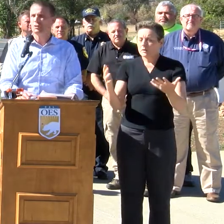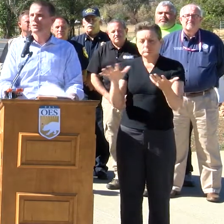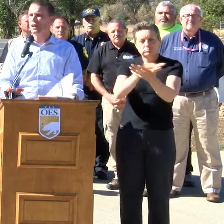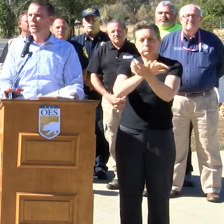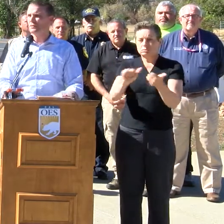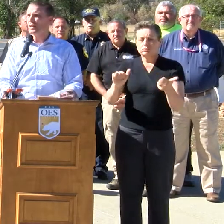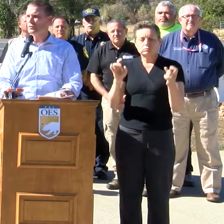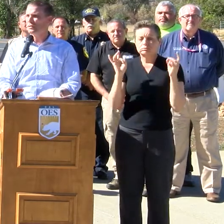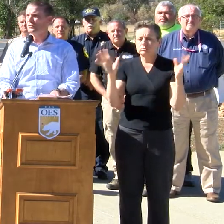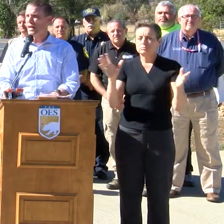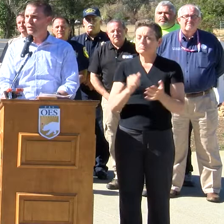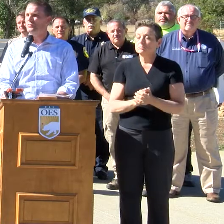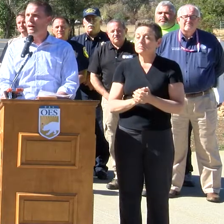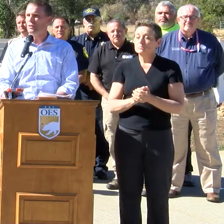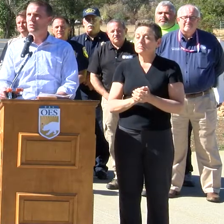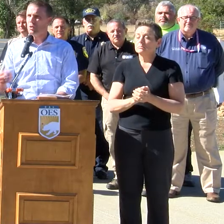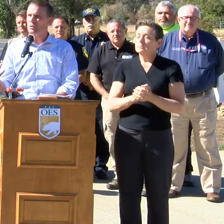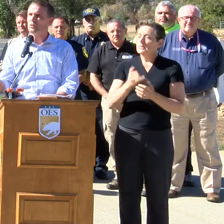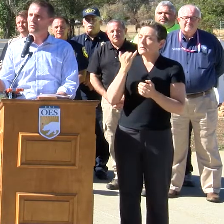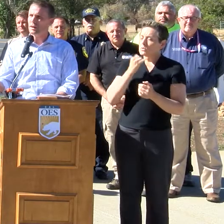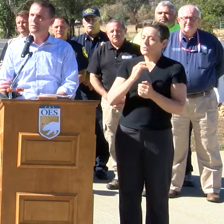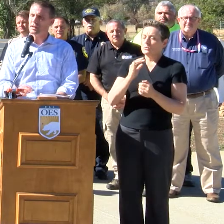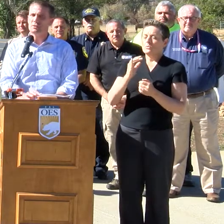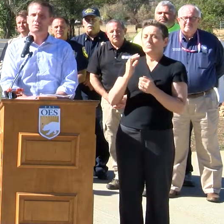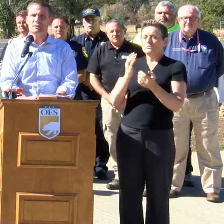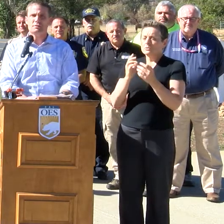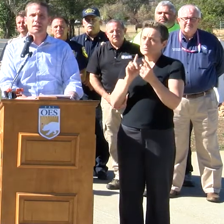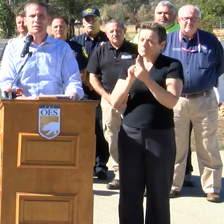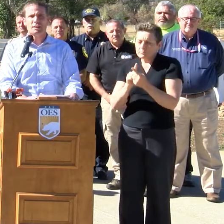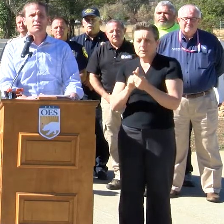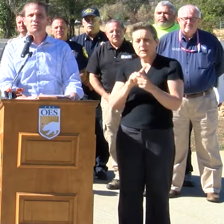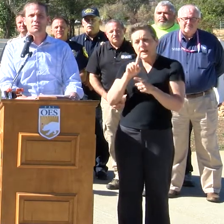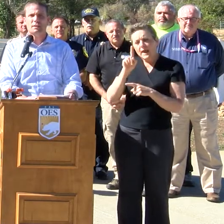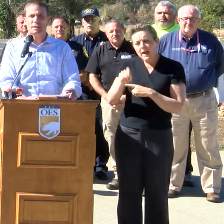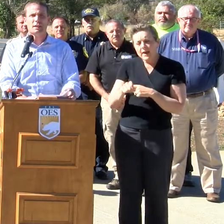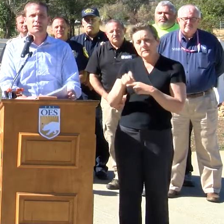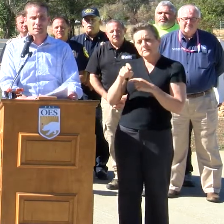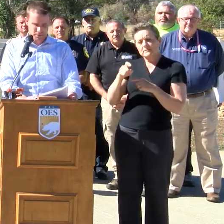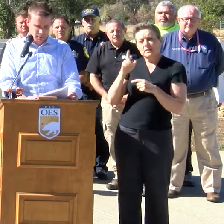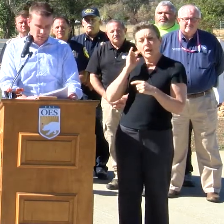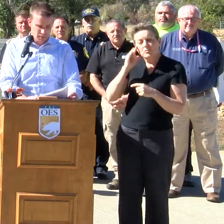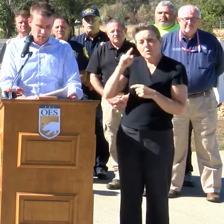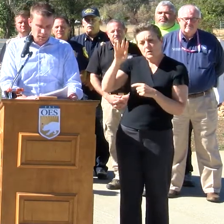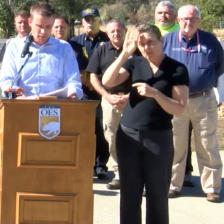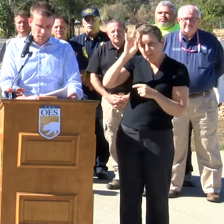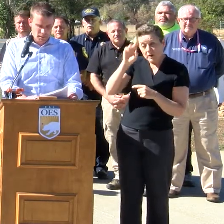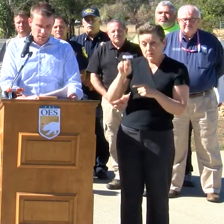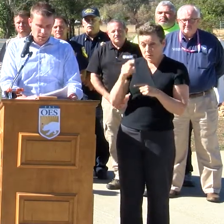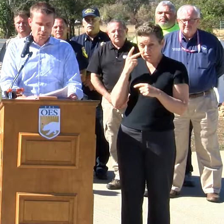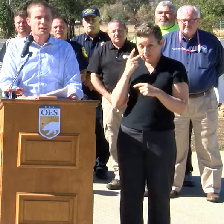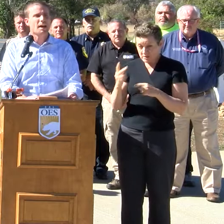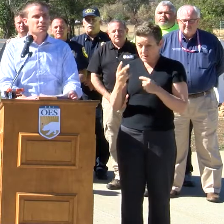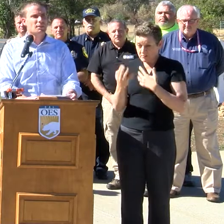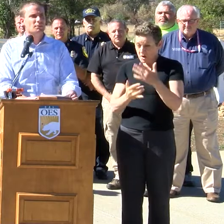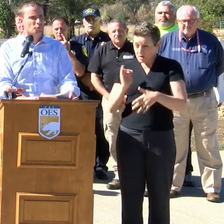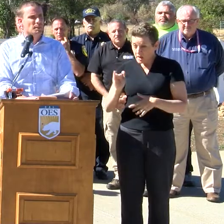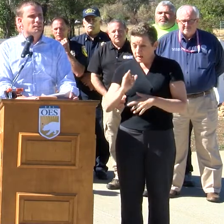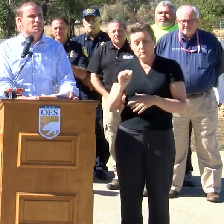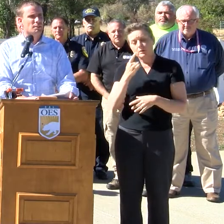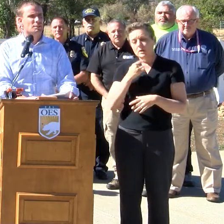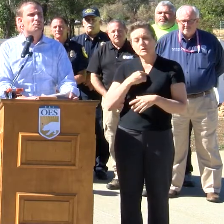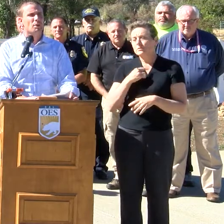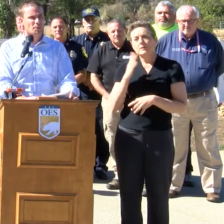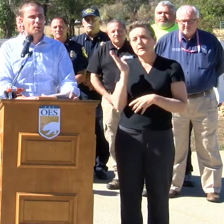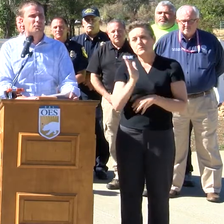And if you were to talk to veterans of Cal Fire or local firefighters in this county, they've never seen anything like it. The size and